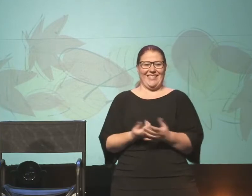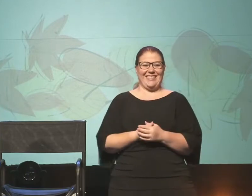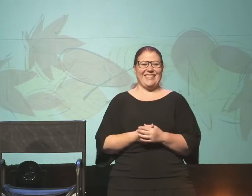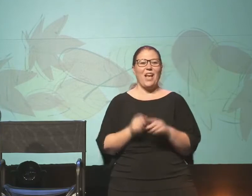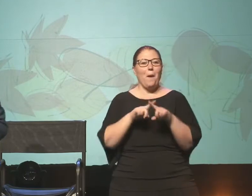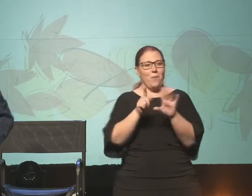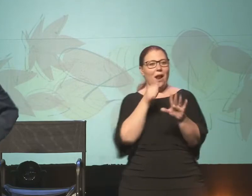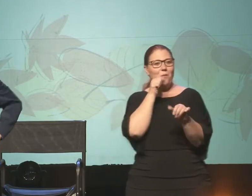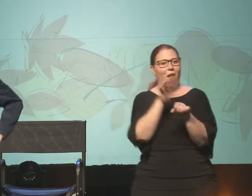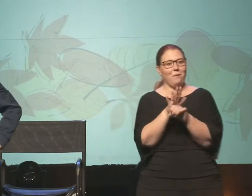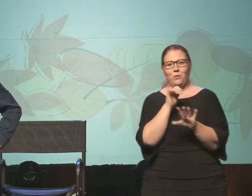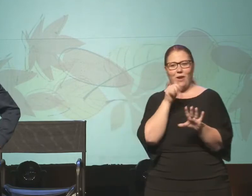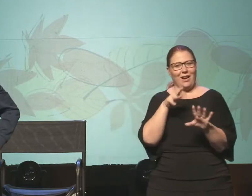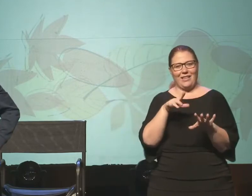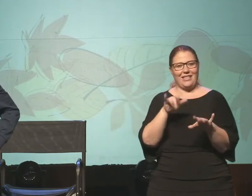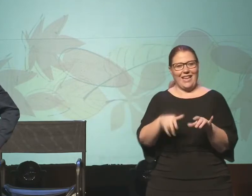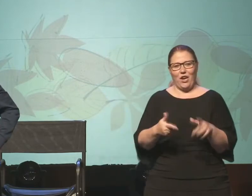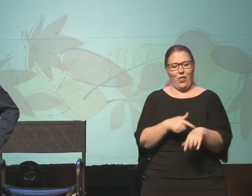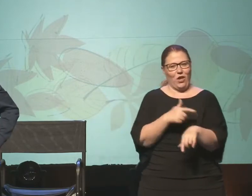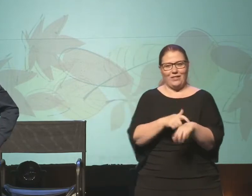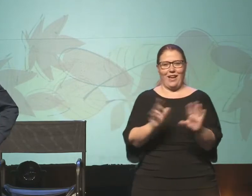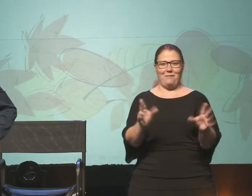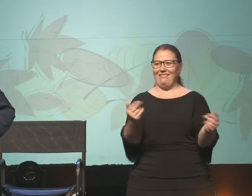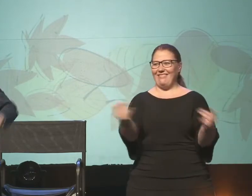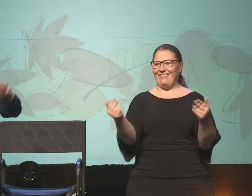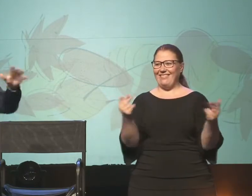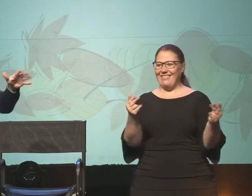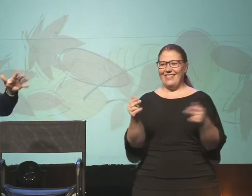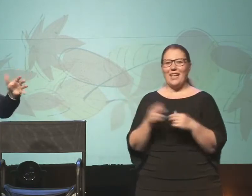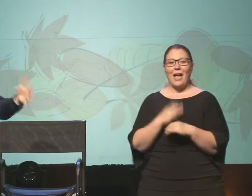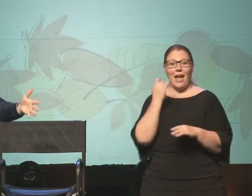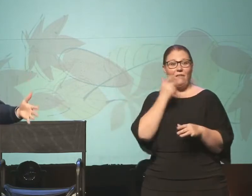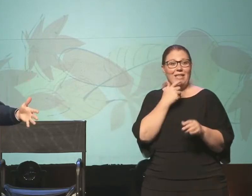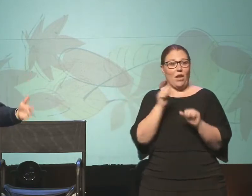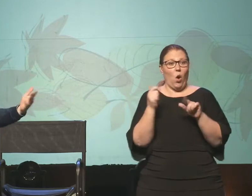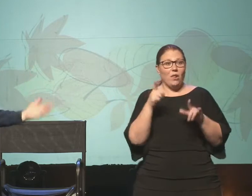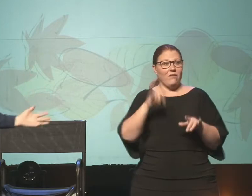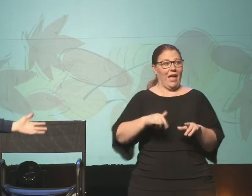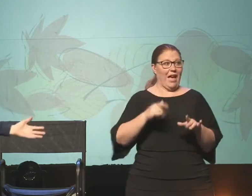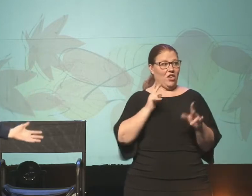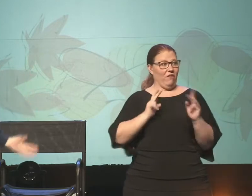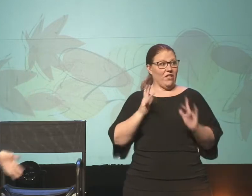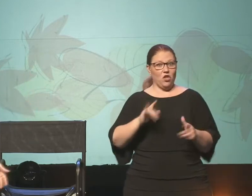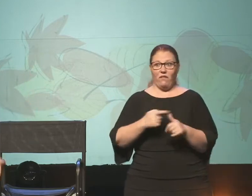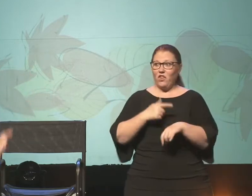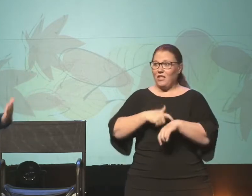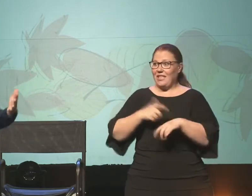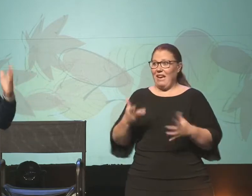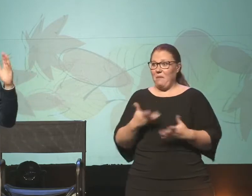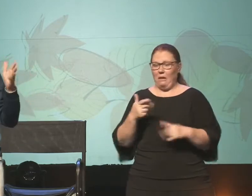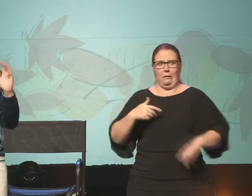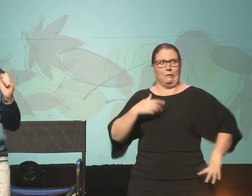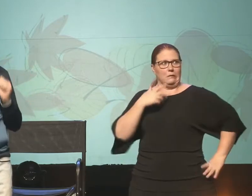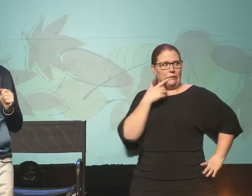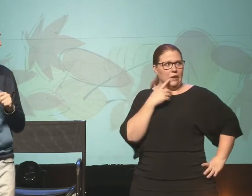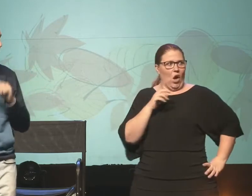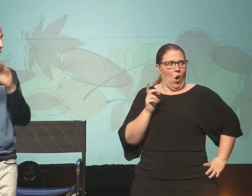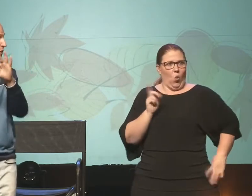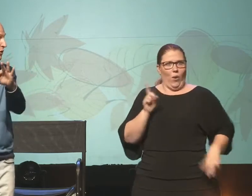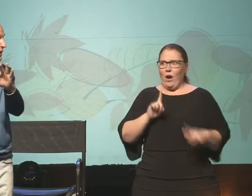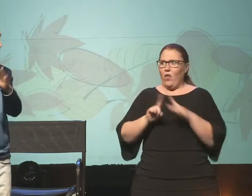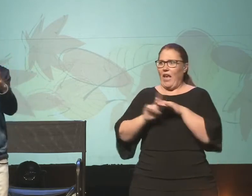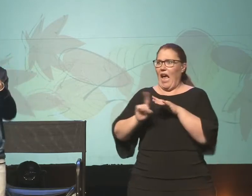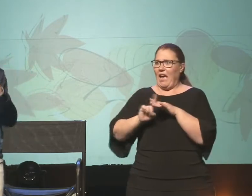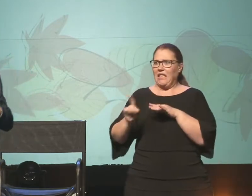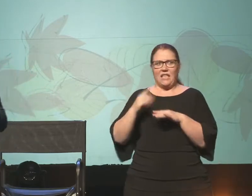But I promise we won't be here very long, all right? No. Now, if I said all of that and you're a guest, this is your first time around church, you're thinking to yourself, where are the exits?